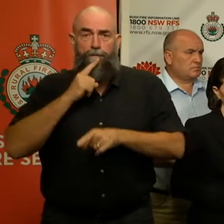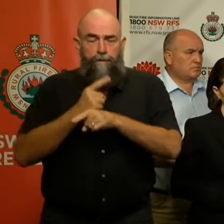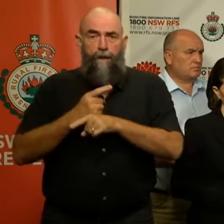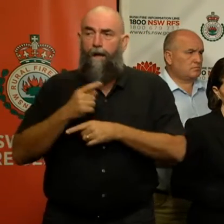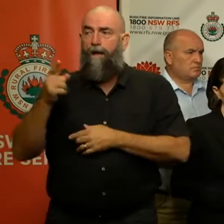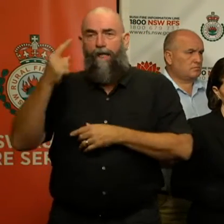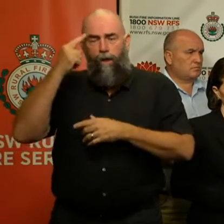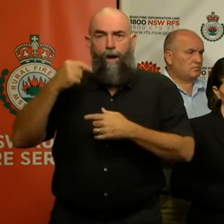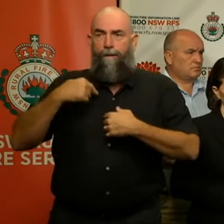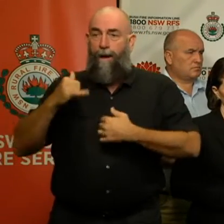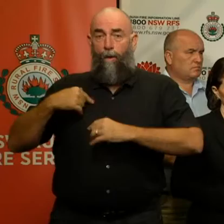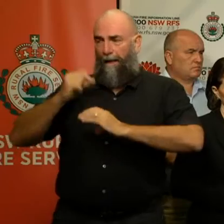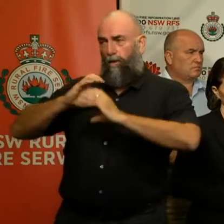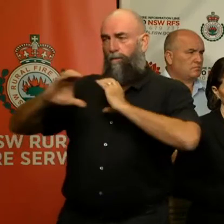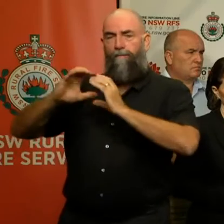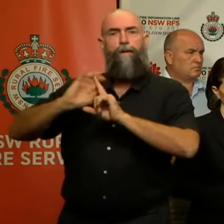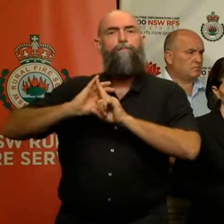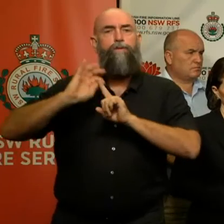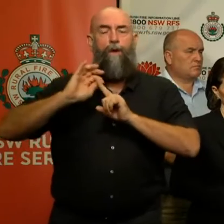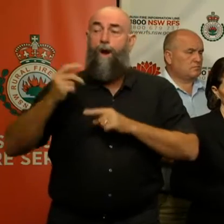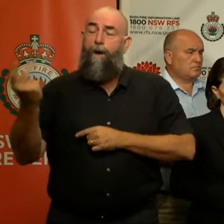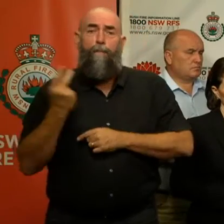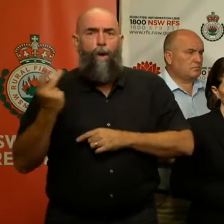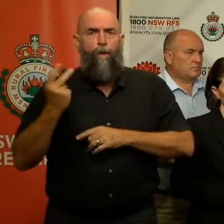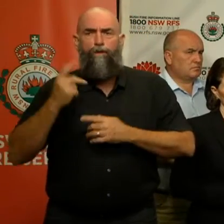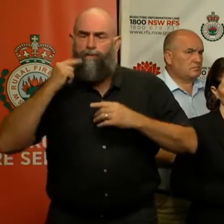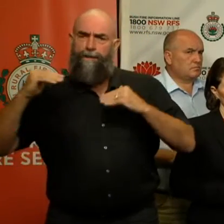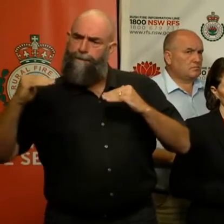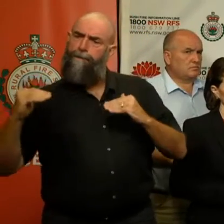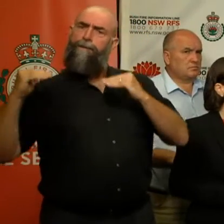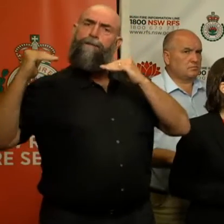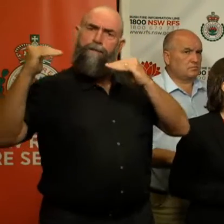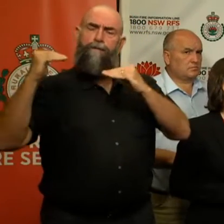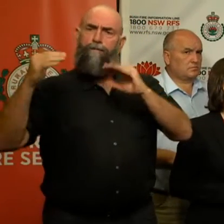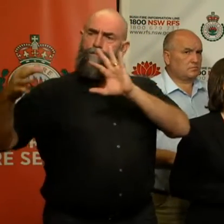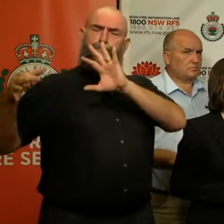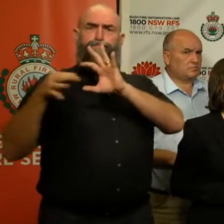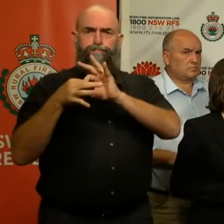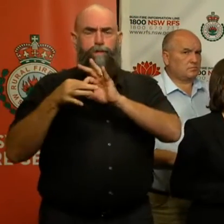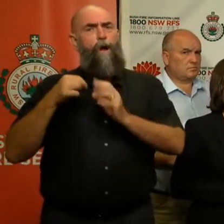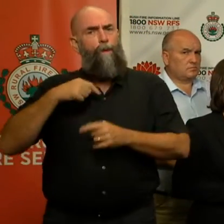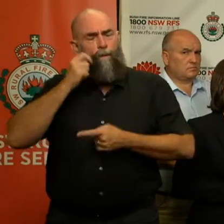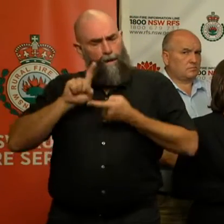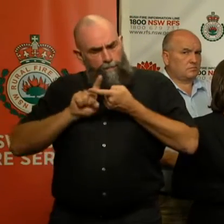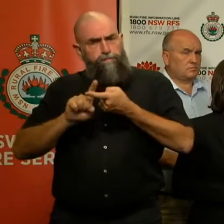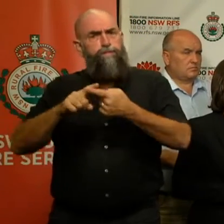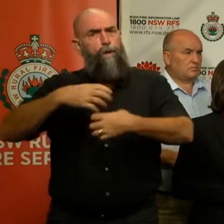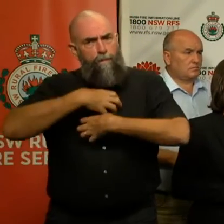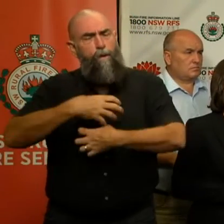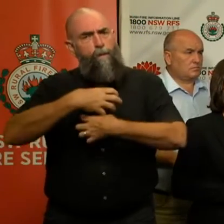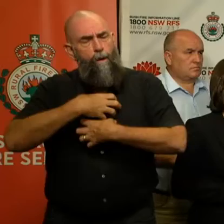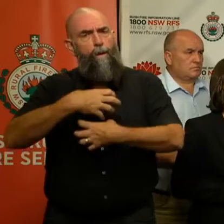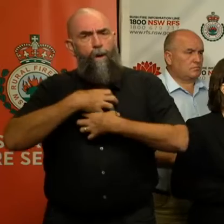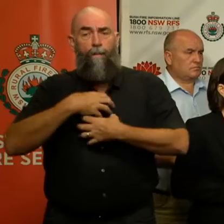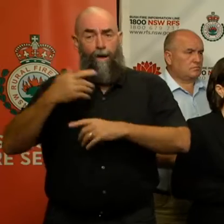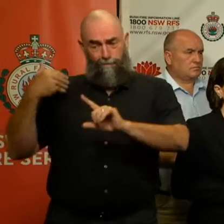that we could have done better in terms of communicating that. We're all working on this together now to make the best out of this announcement and we will continue to do that like we have done